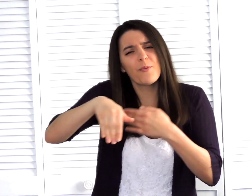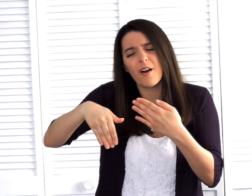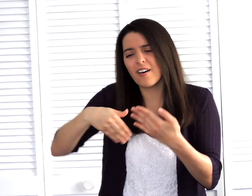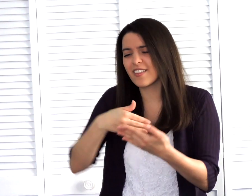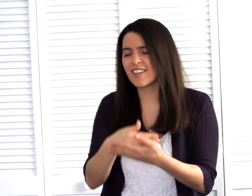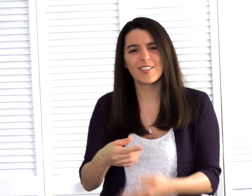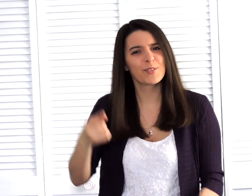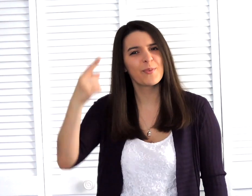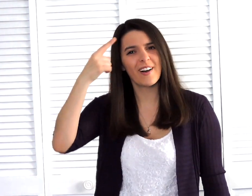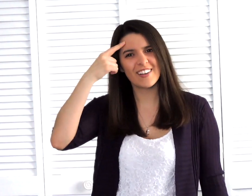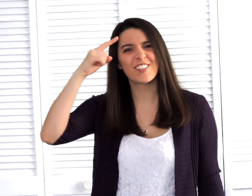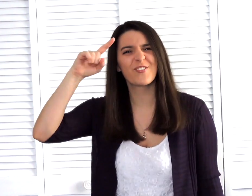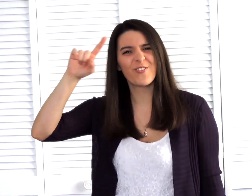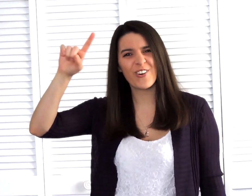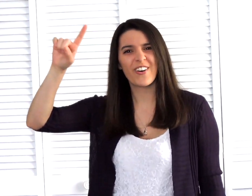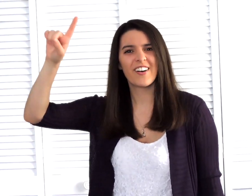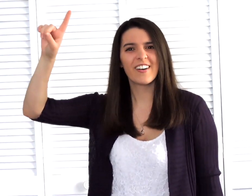all this was for.